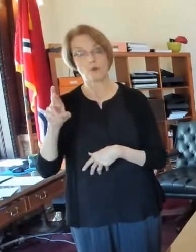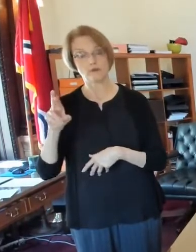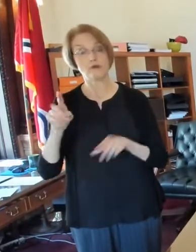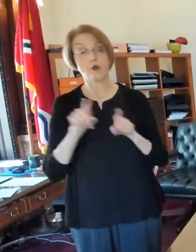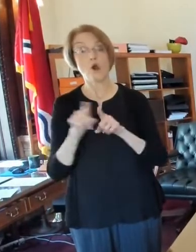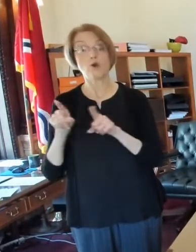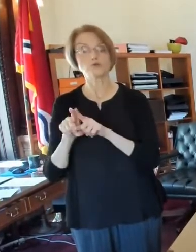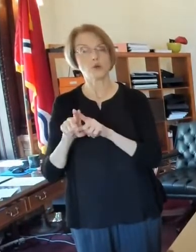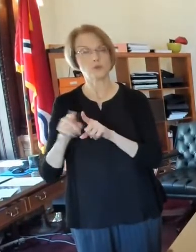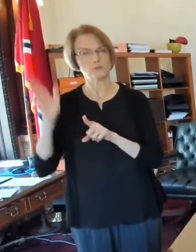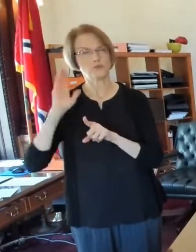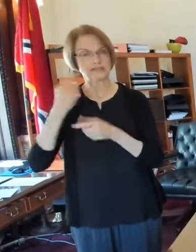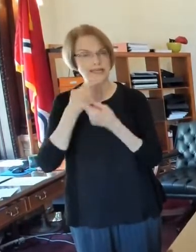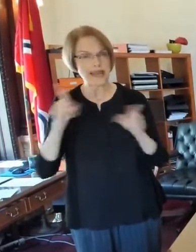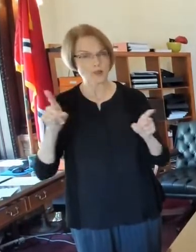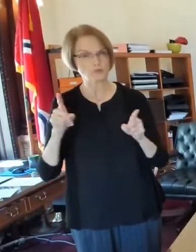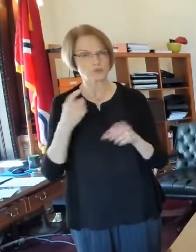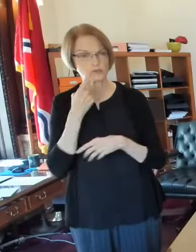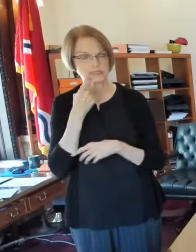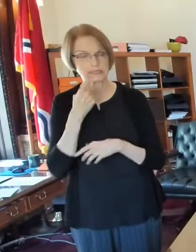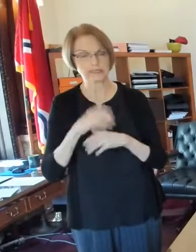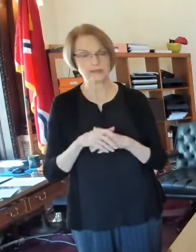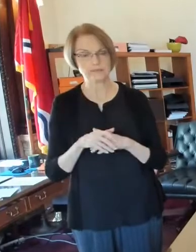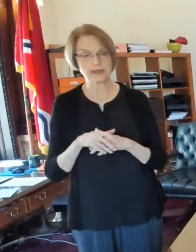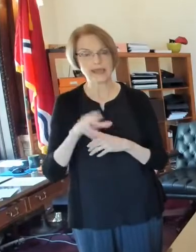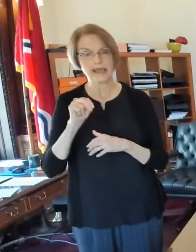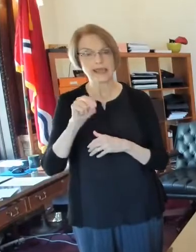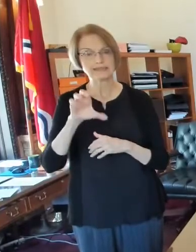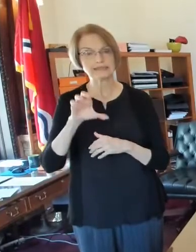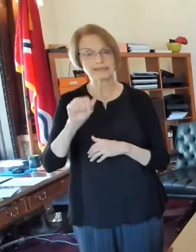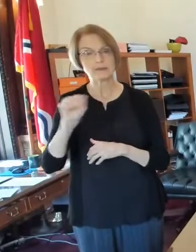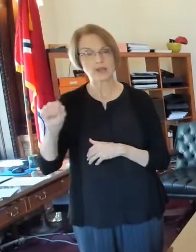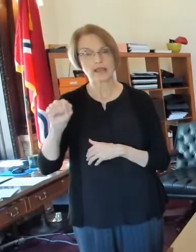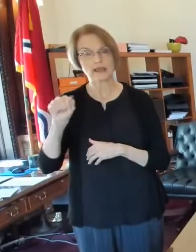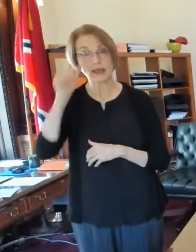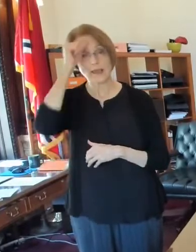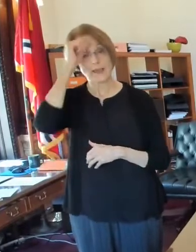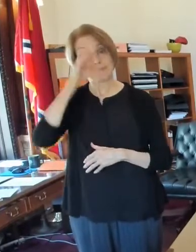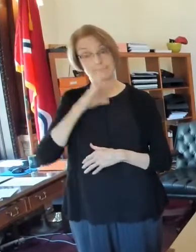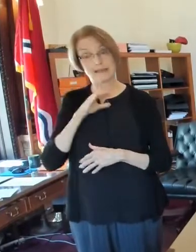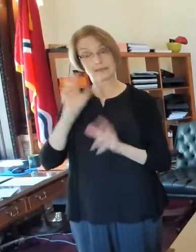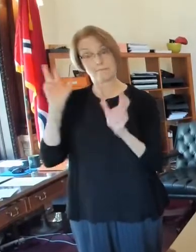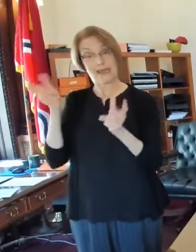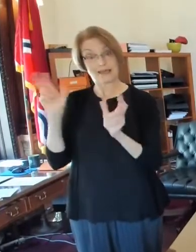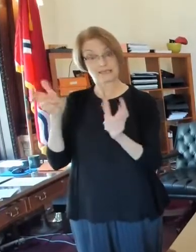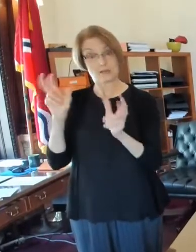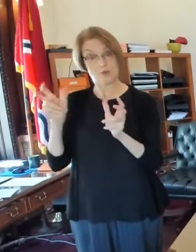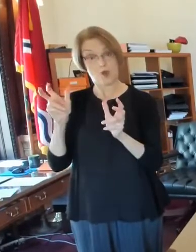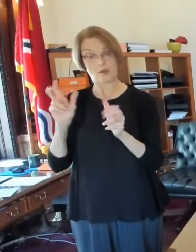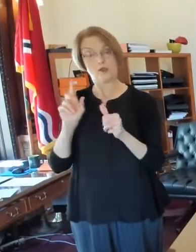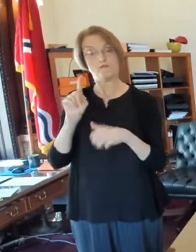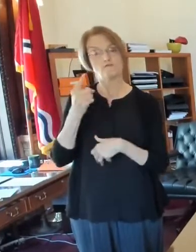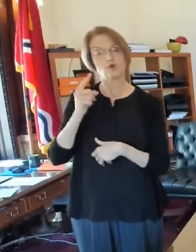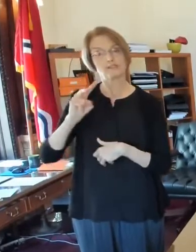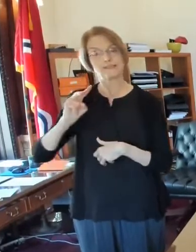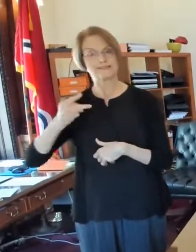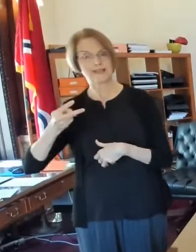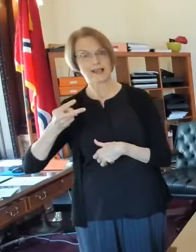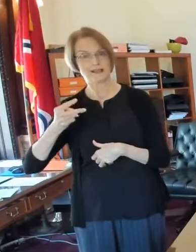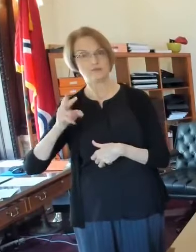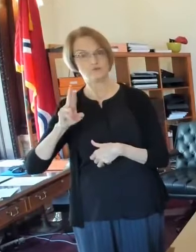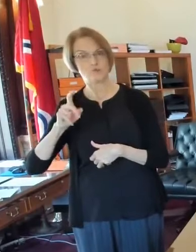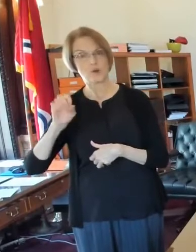previously announced, but recently the NCAA men's basketball first and second round,